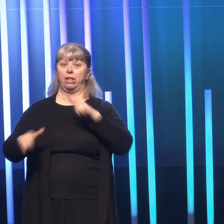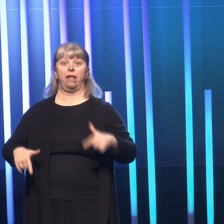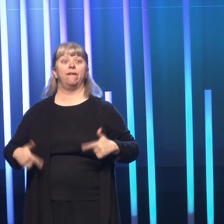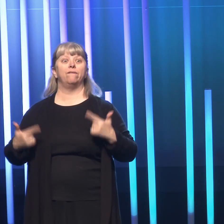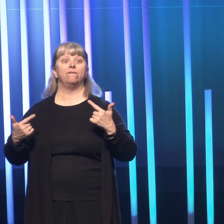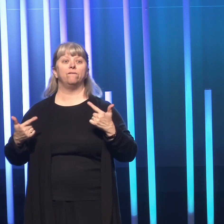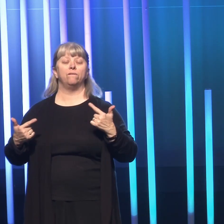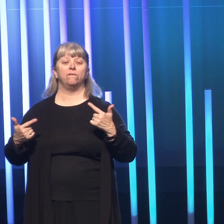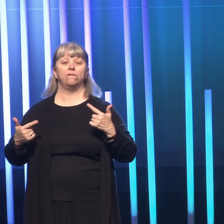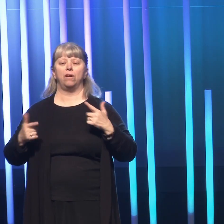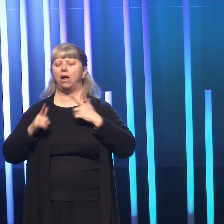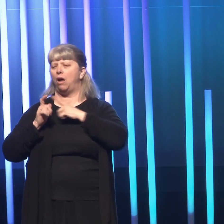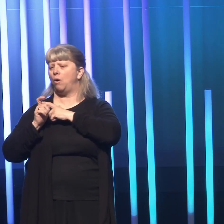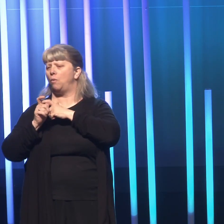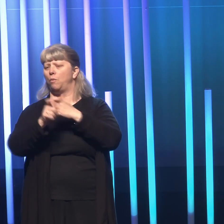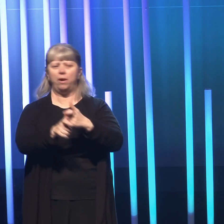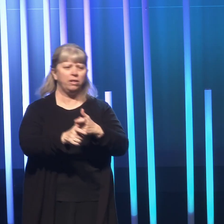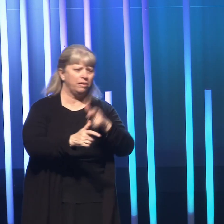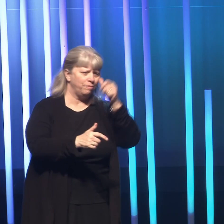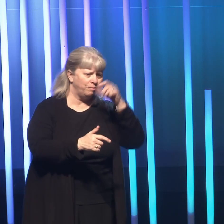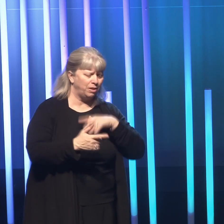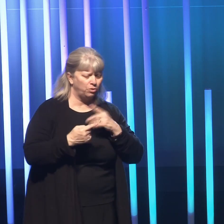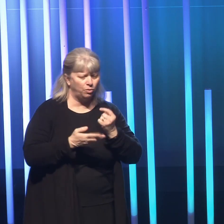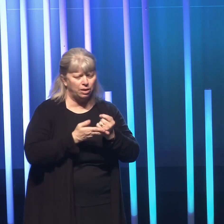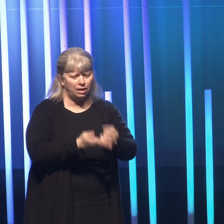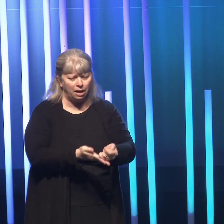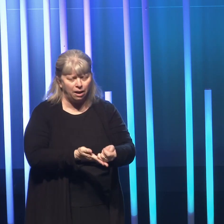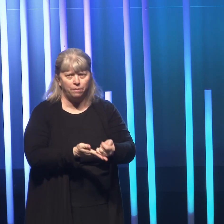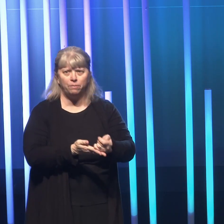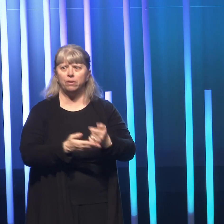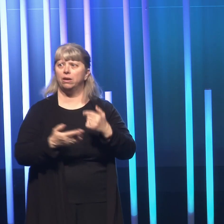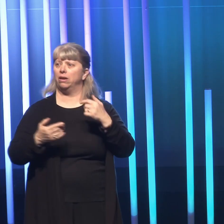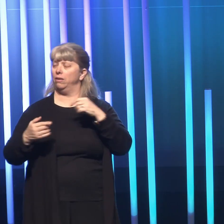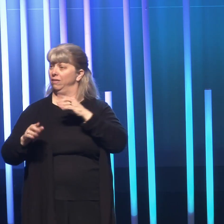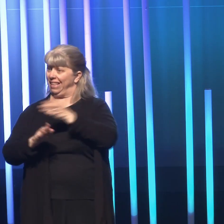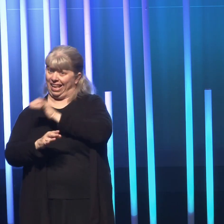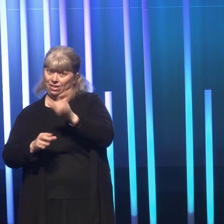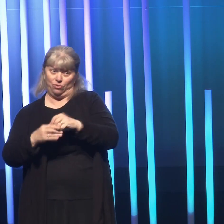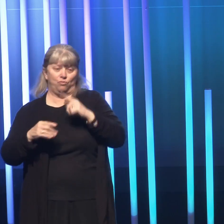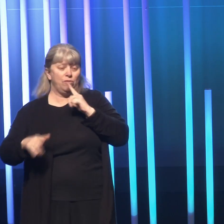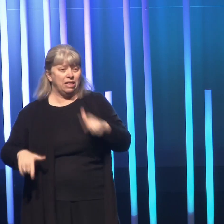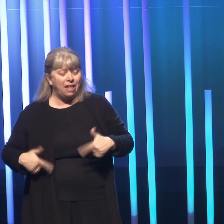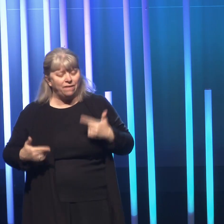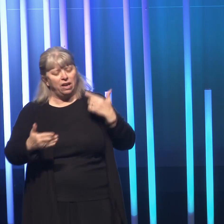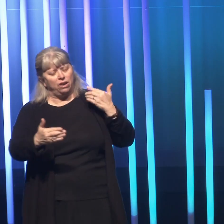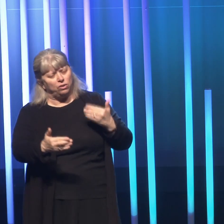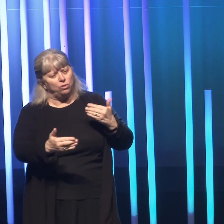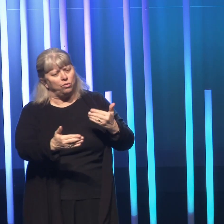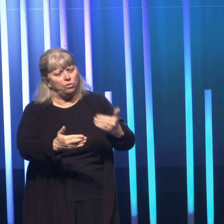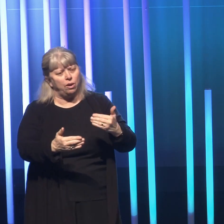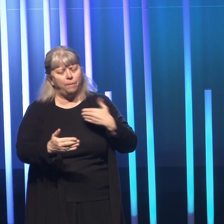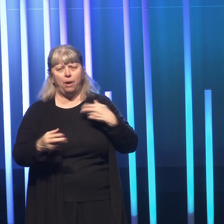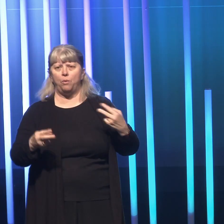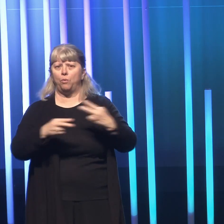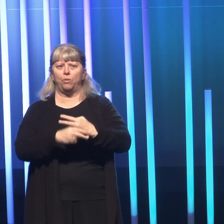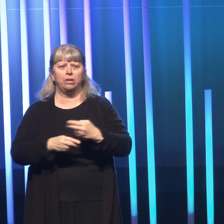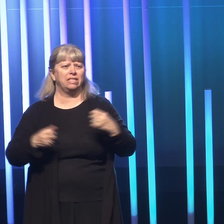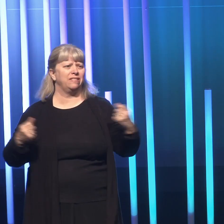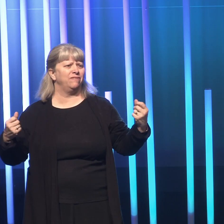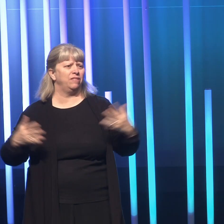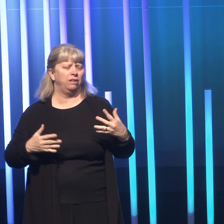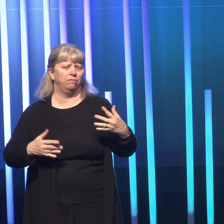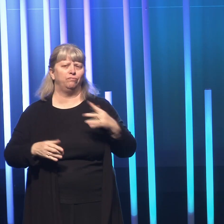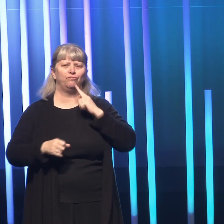and I ran over to the man to try to help. And just as I had done in real life, as I got closer, my worst fears were